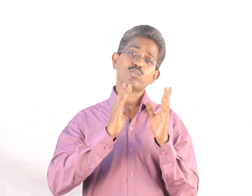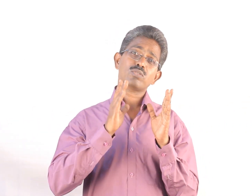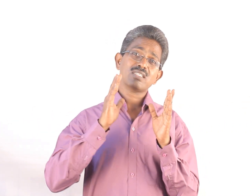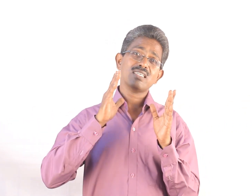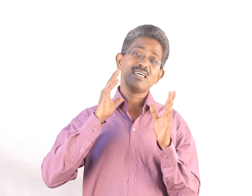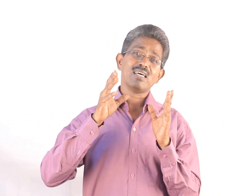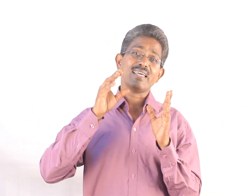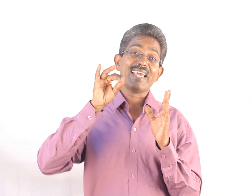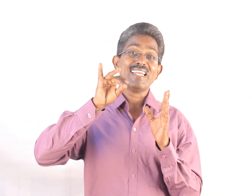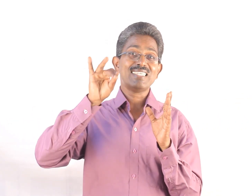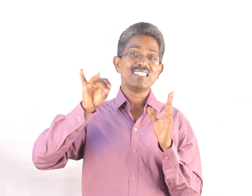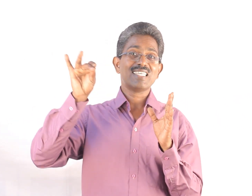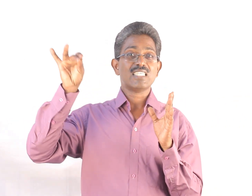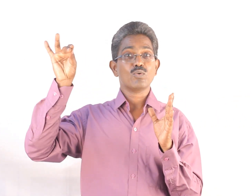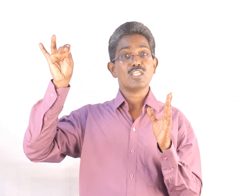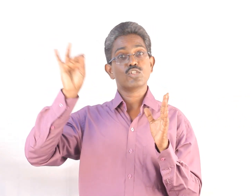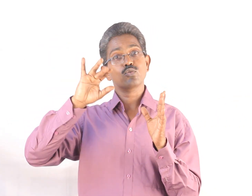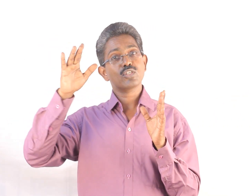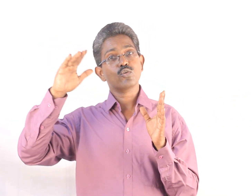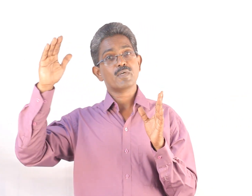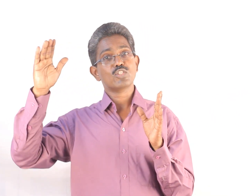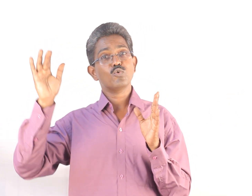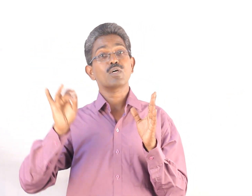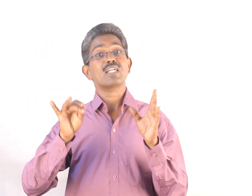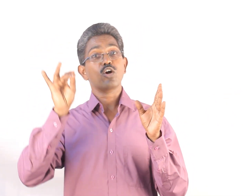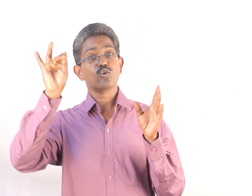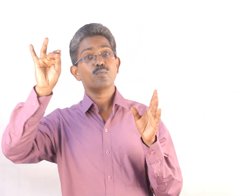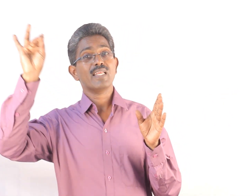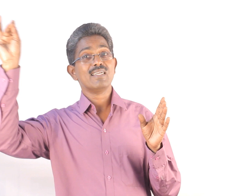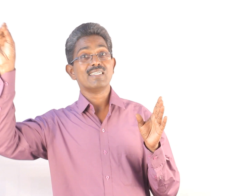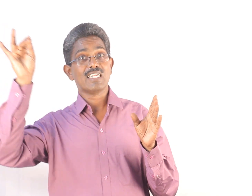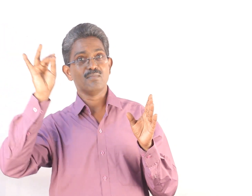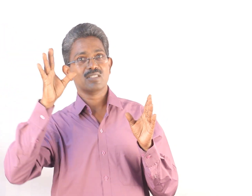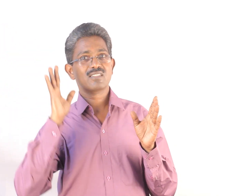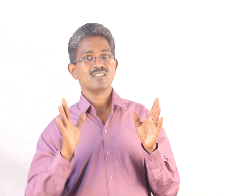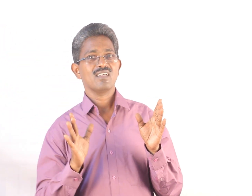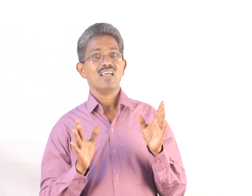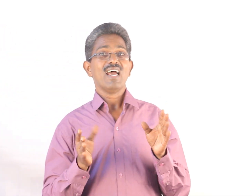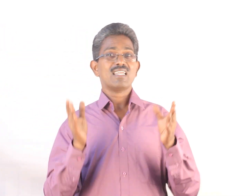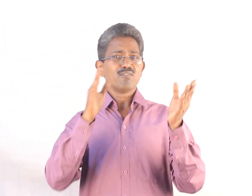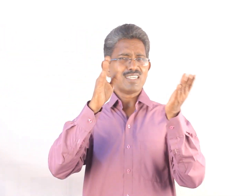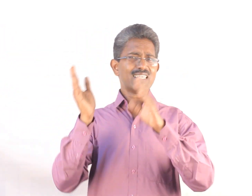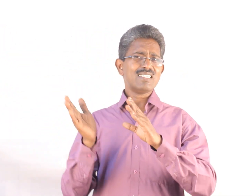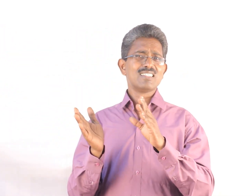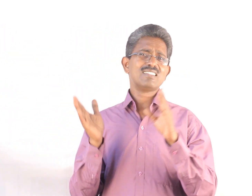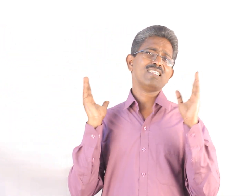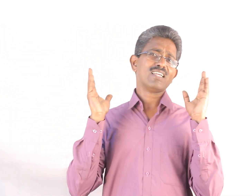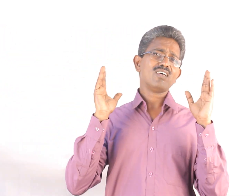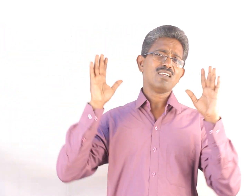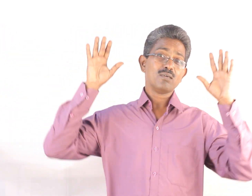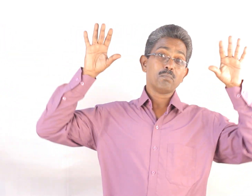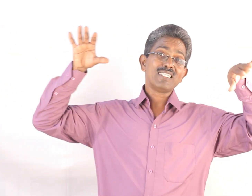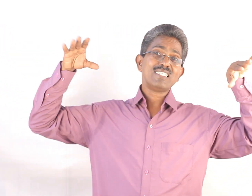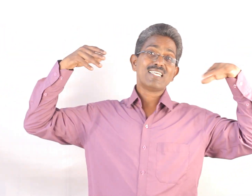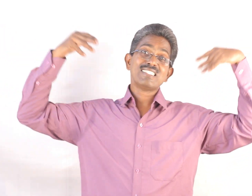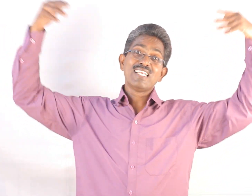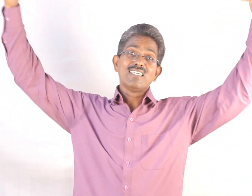can choose NITs as your institution to pursue your automobile dreams. And after that, see, there are best regional